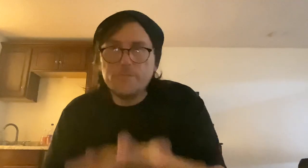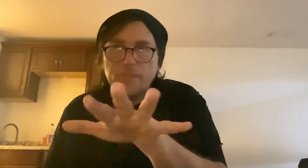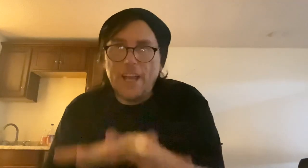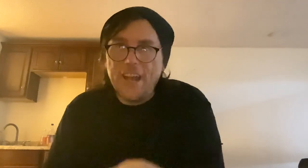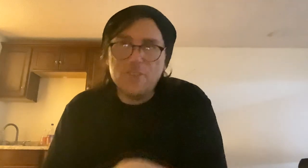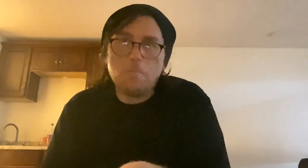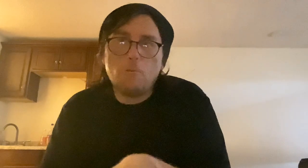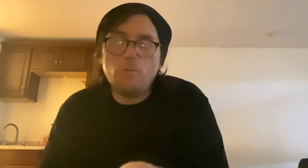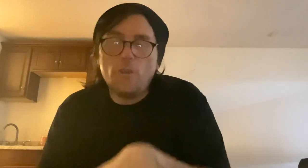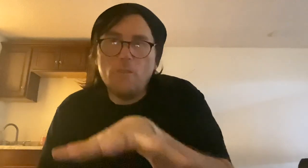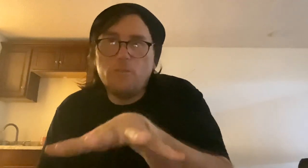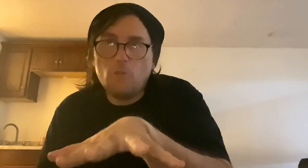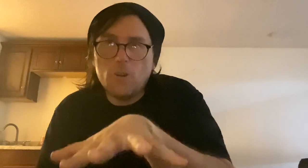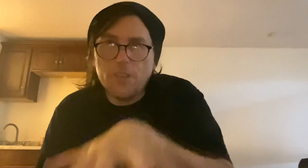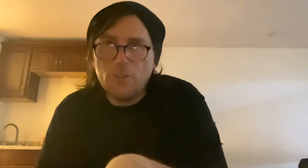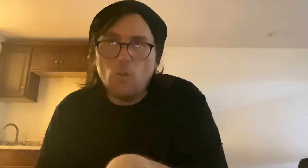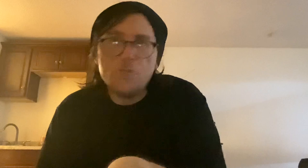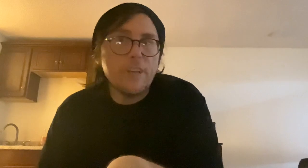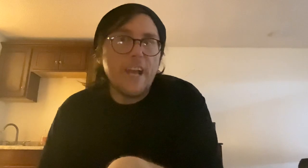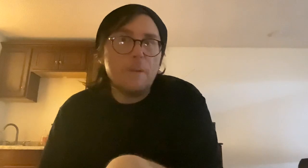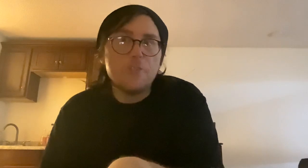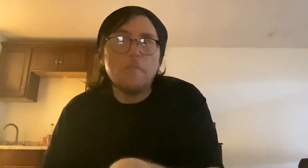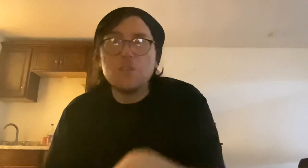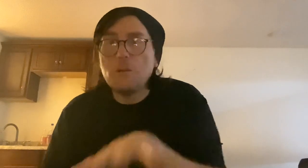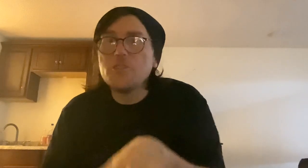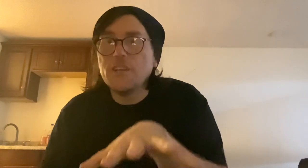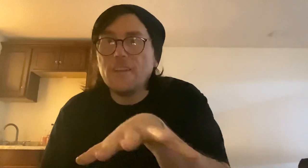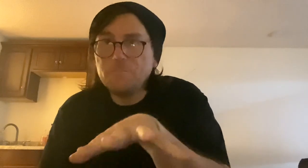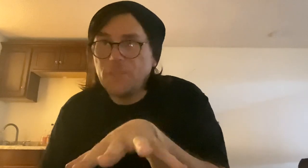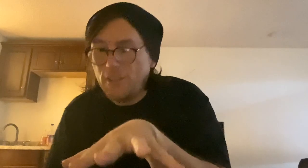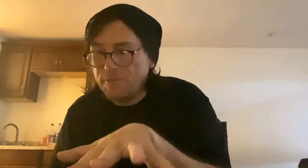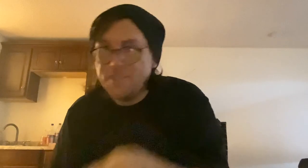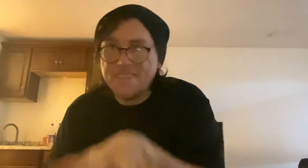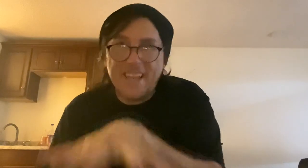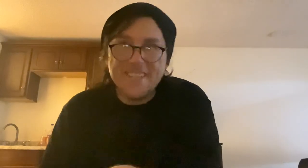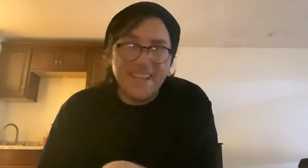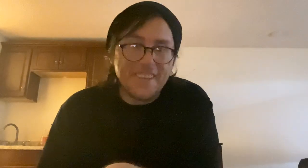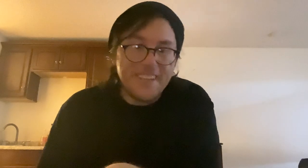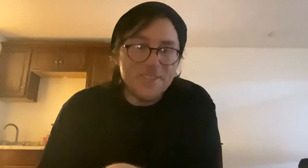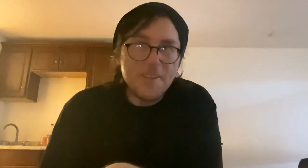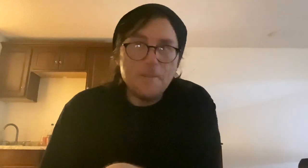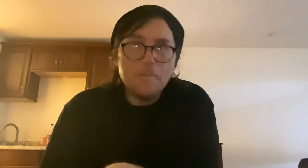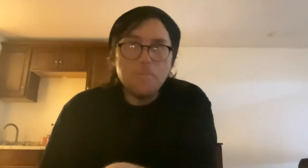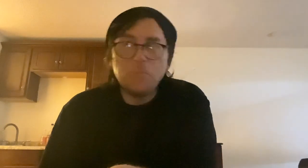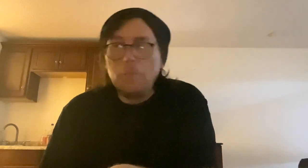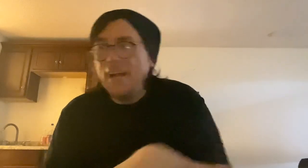And that is your portfolio for, you know, going to an animation company, especially, you know, Disney is like this. But